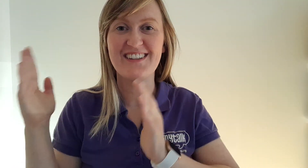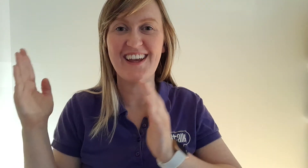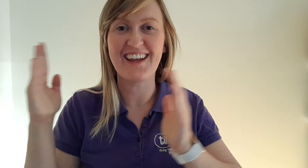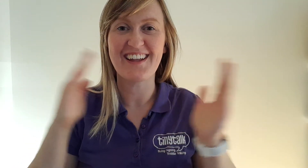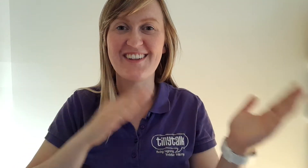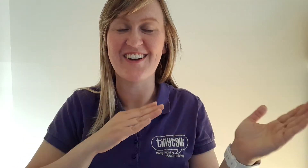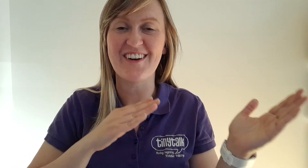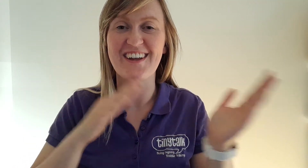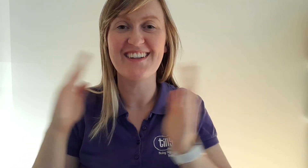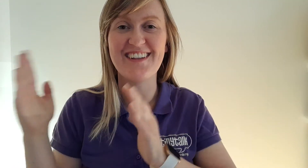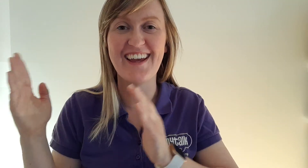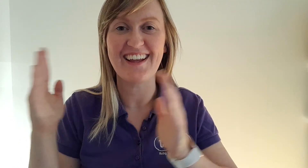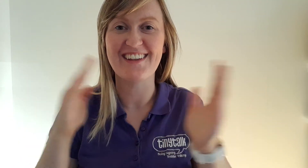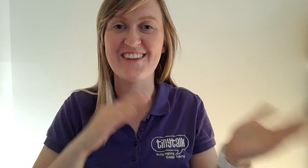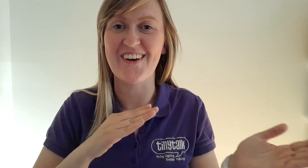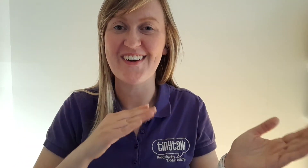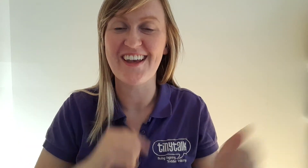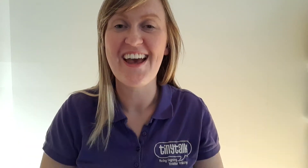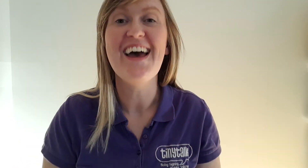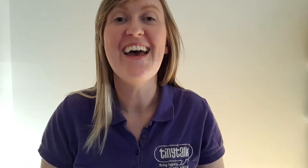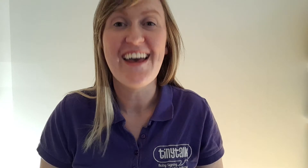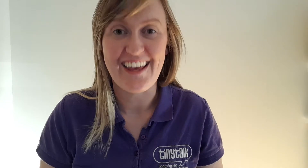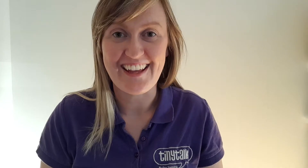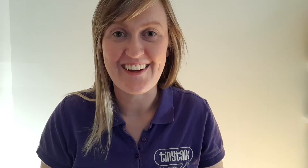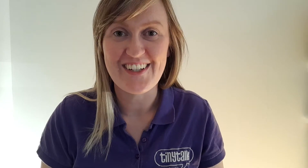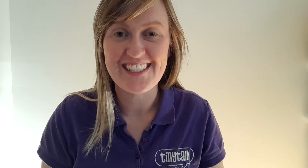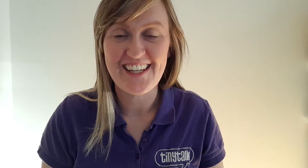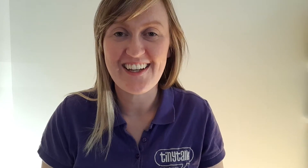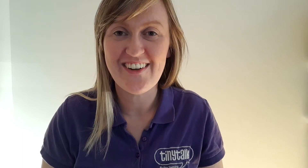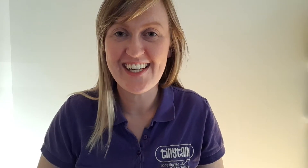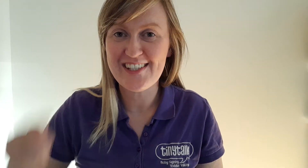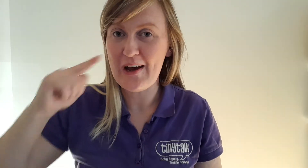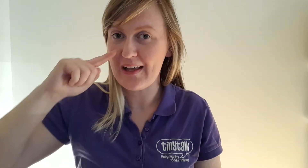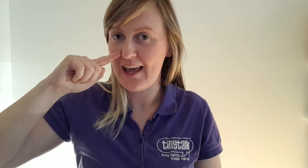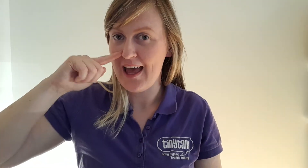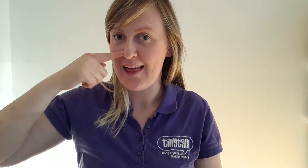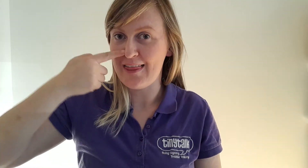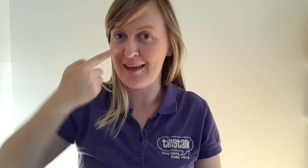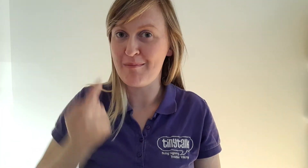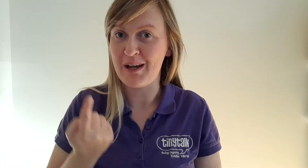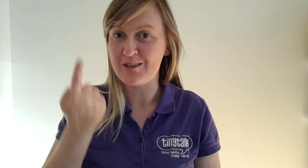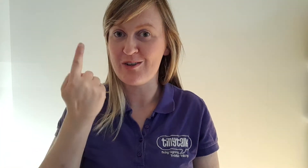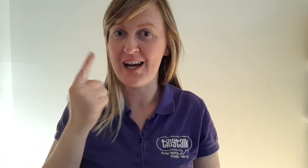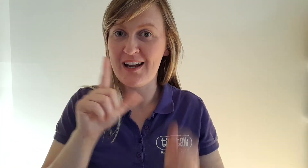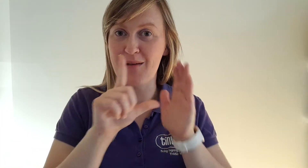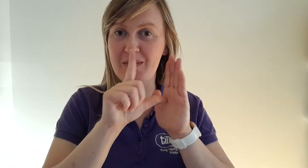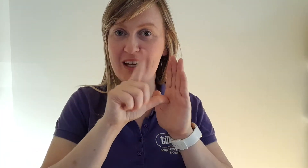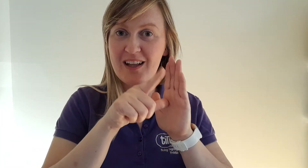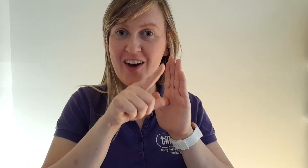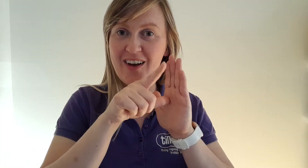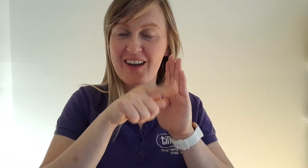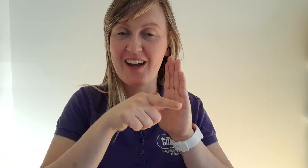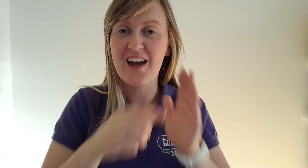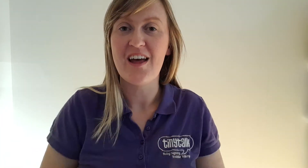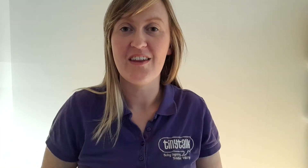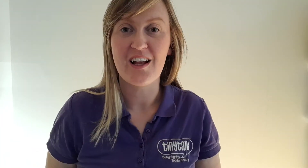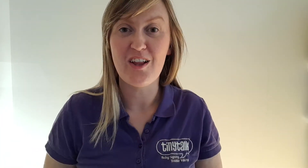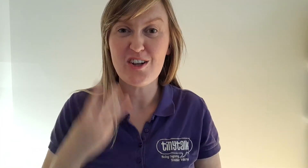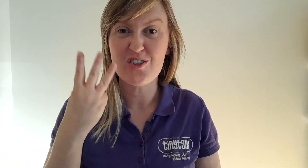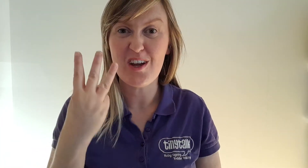tick tock, tick tock. Hickory dickory dock, the mouse ran up the clock The clock struck